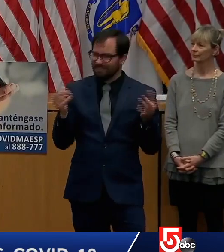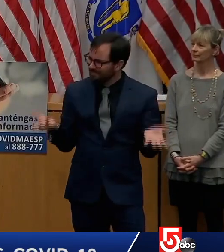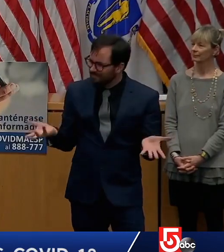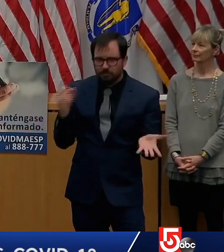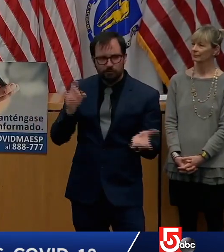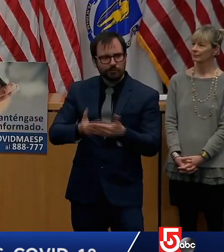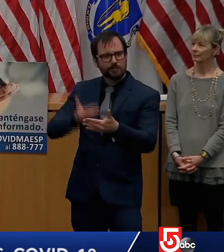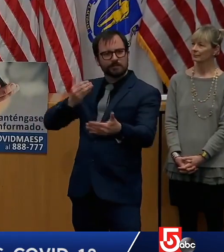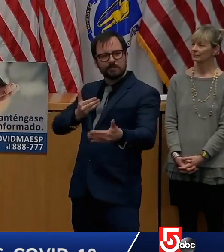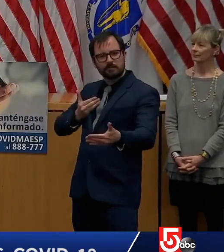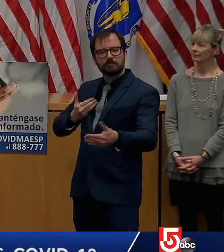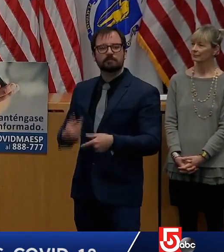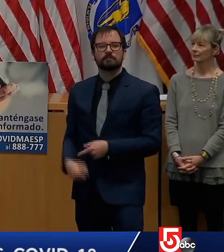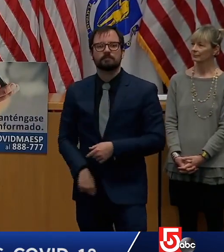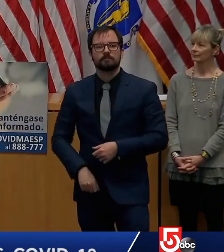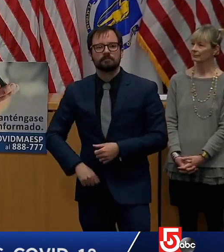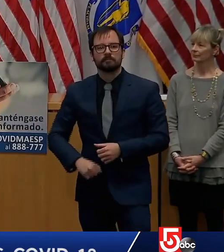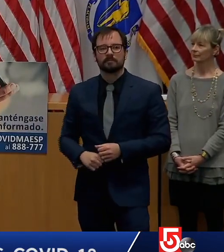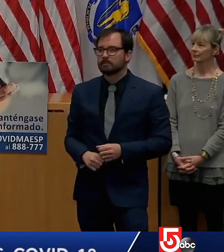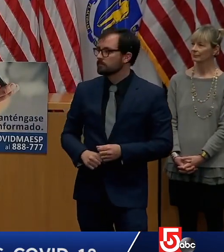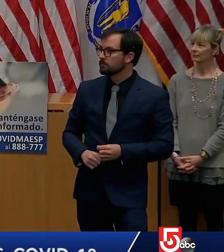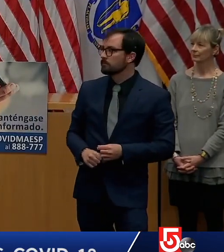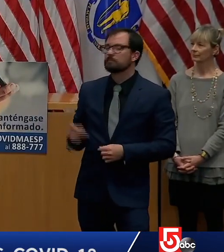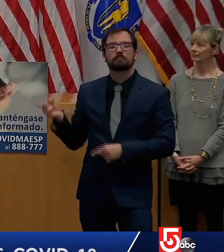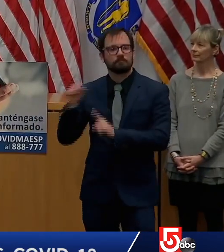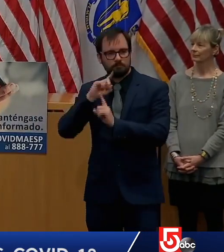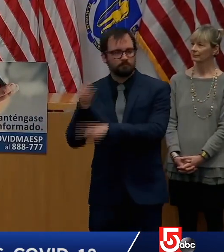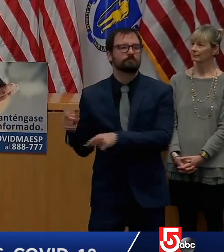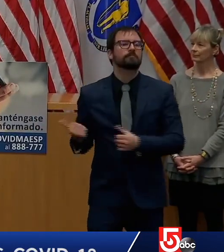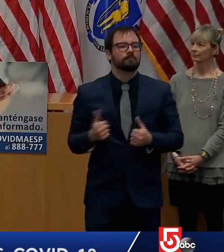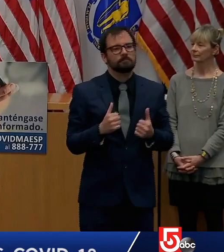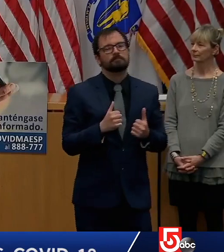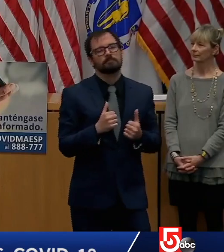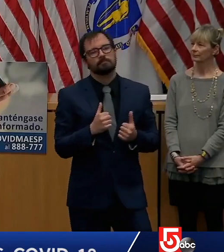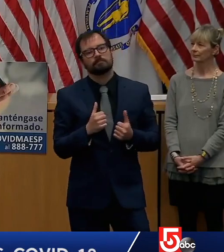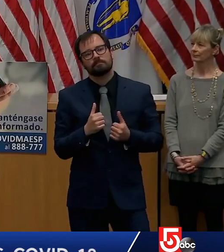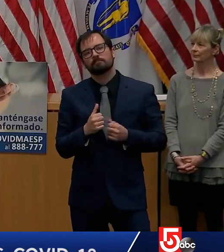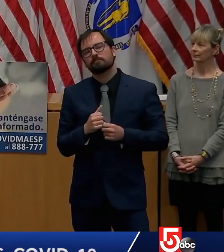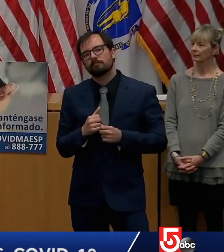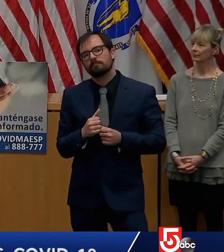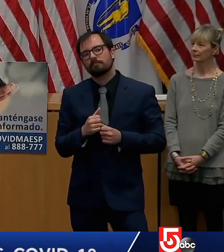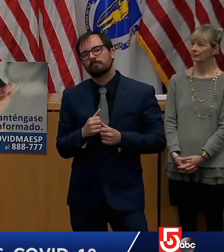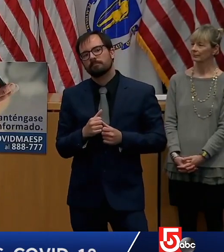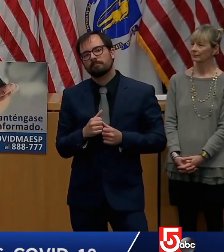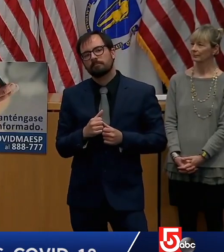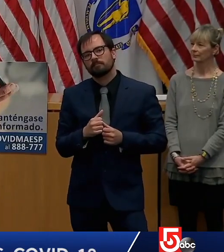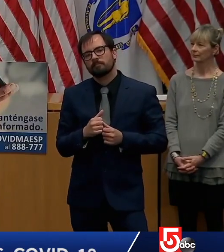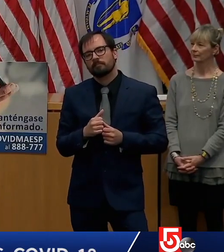was, and I'll let Commissioner Riley take a swing at this one, too.